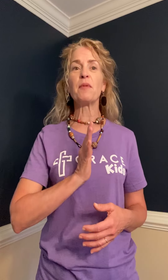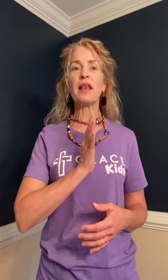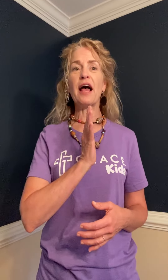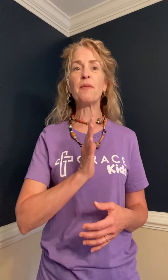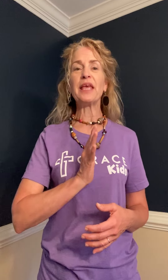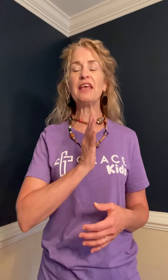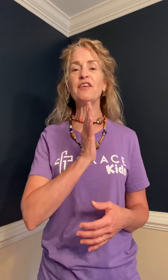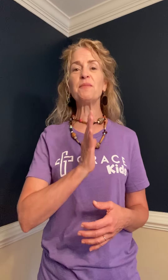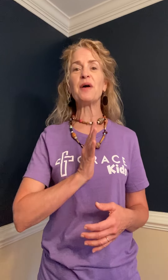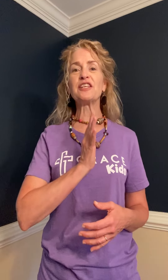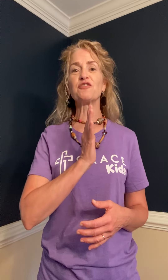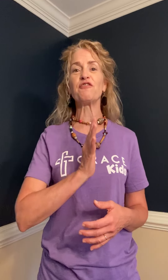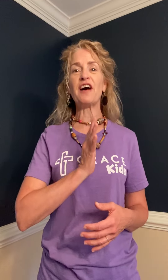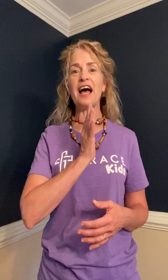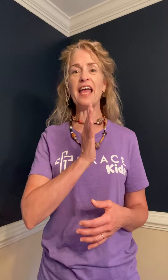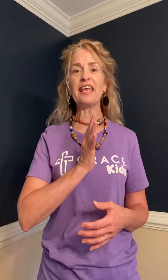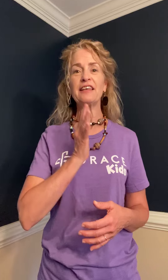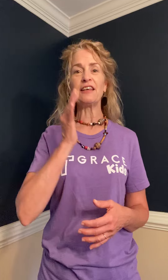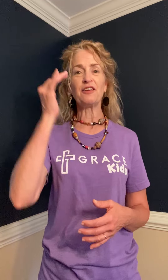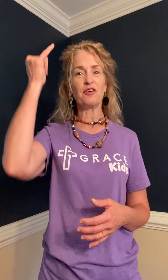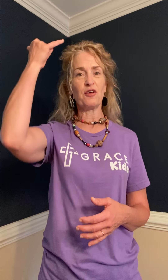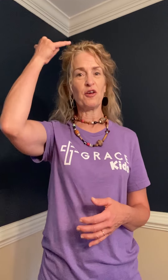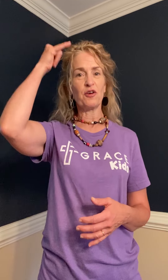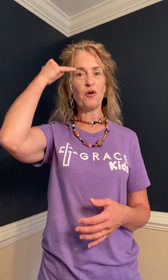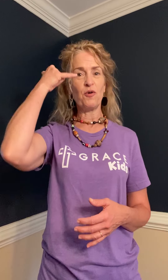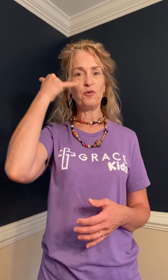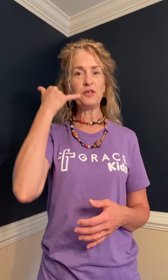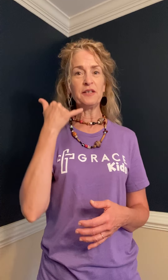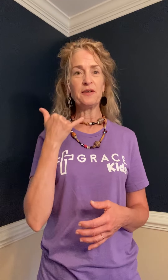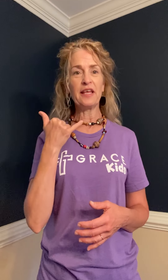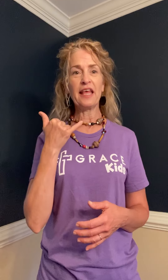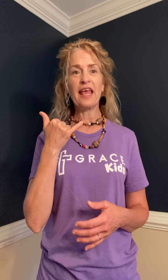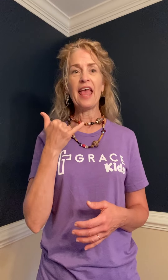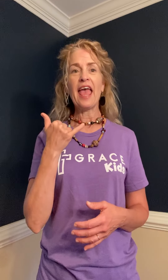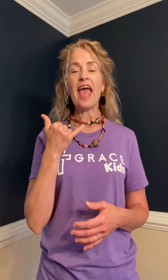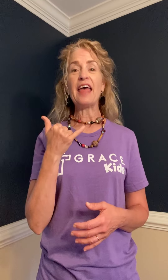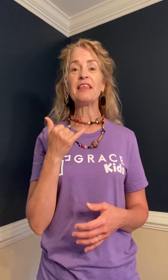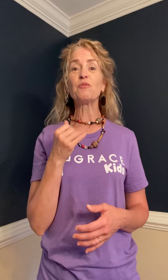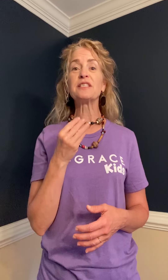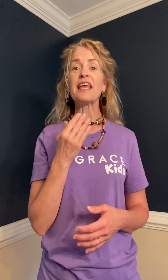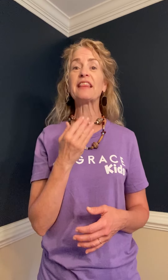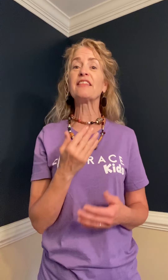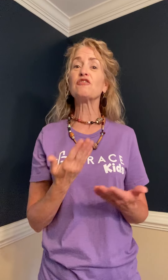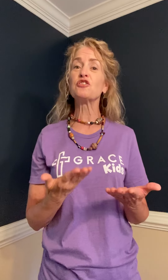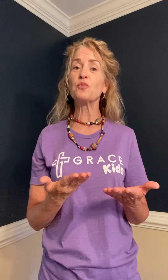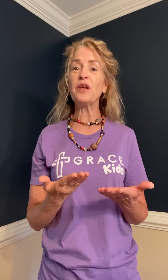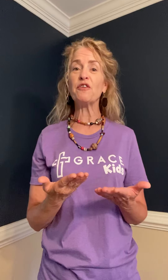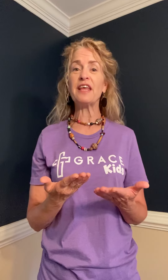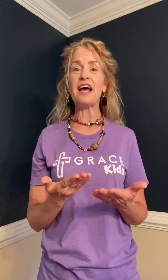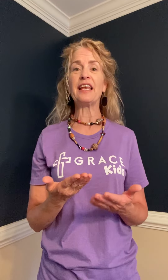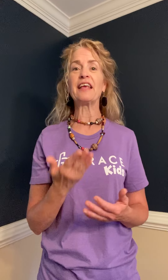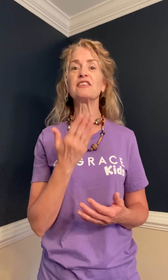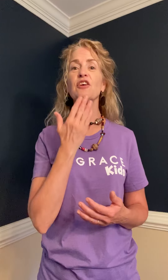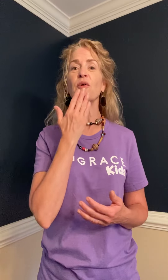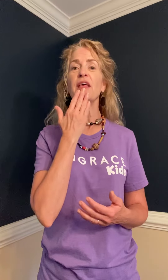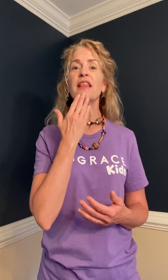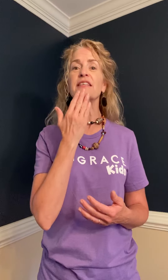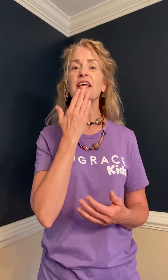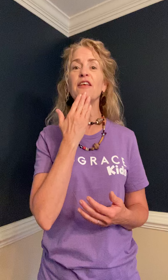even much fine gold and then we're saying that they're sweeter than honey so the sign